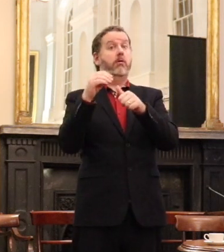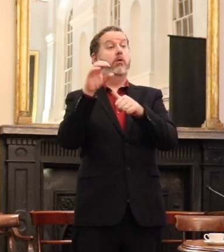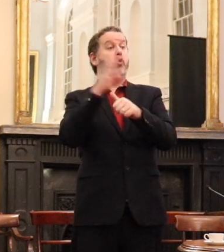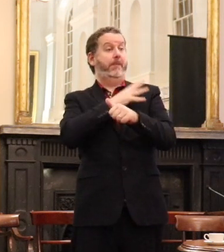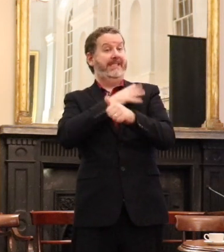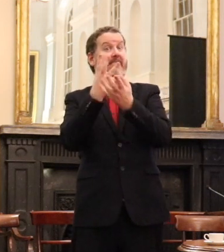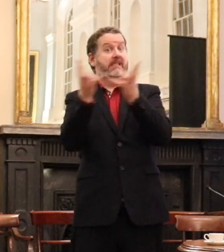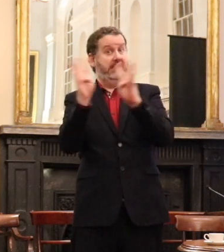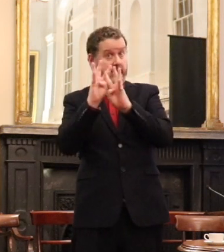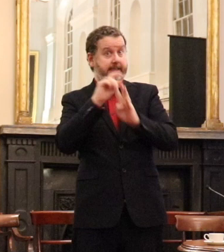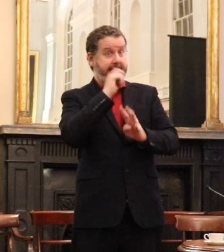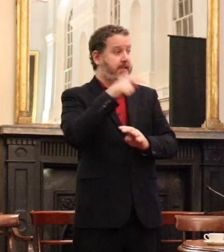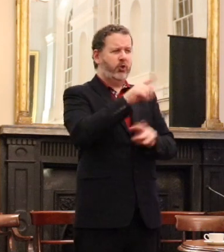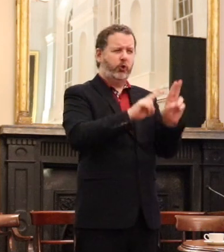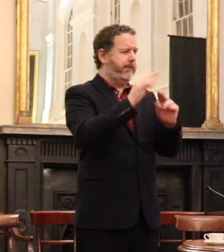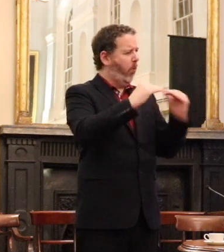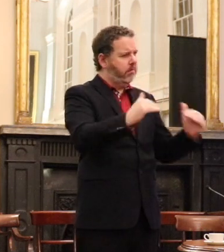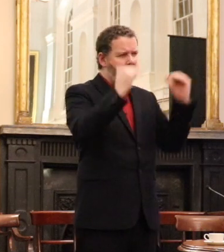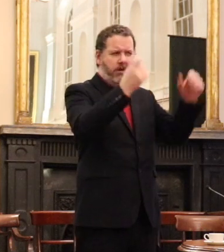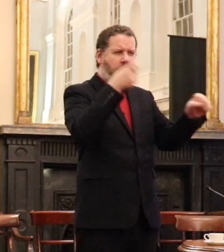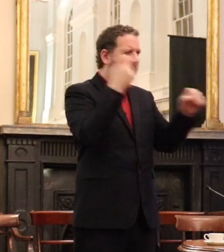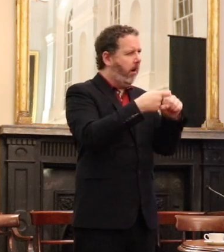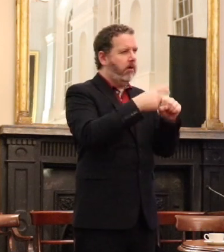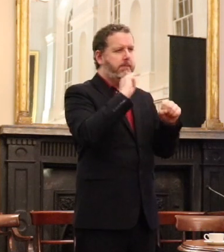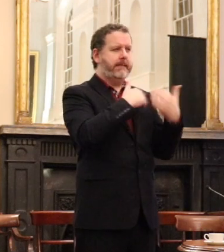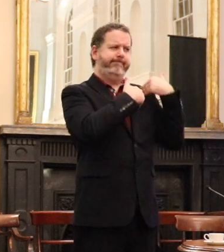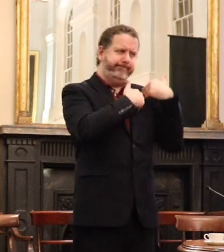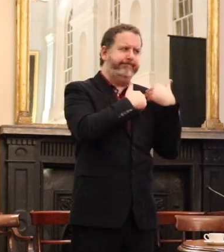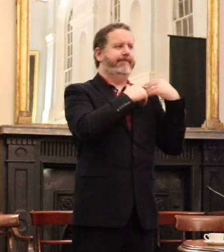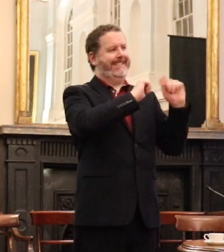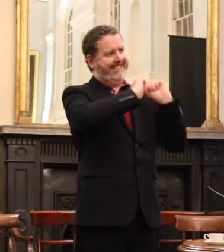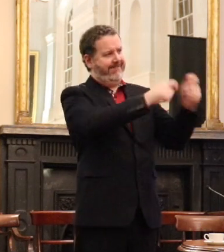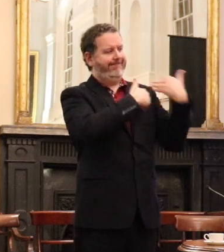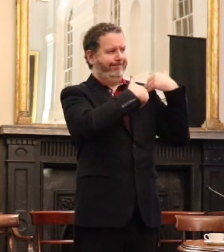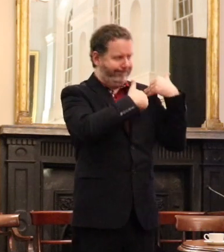provision that would actually confer benefit an obligation on the